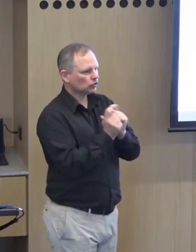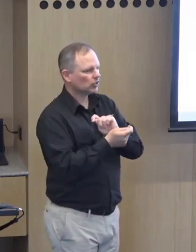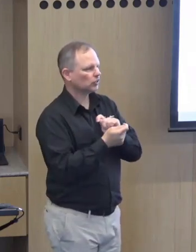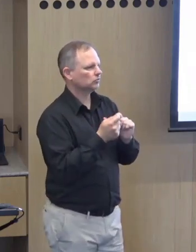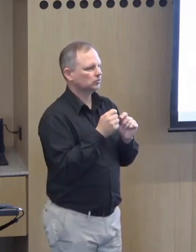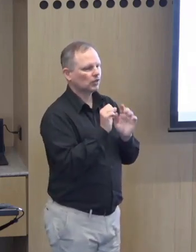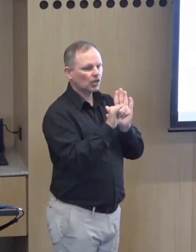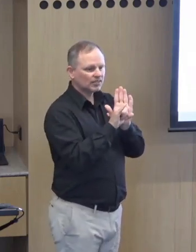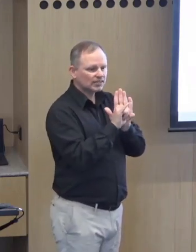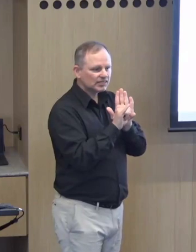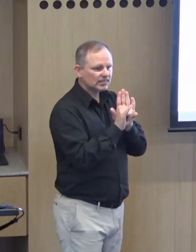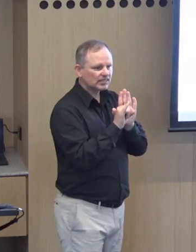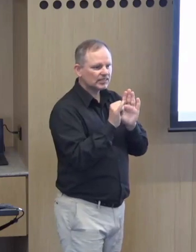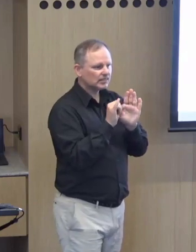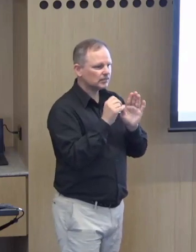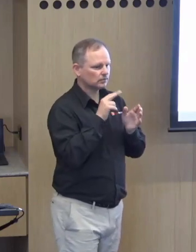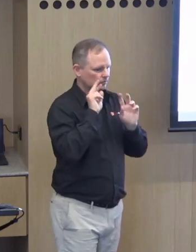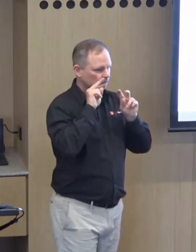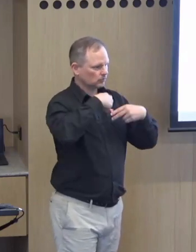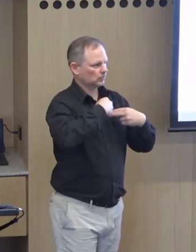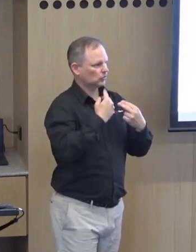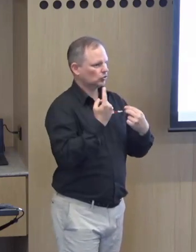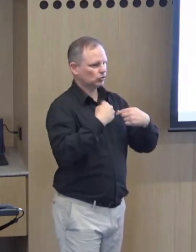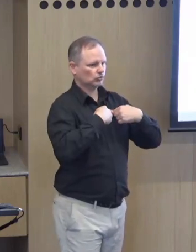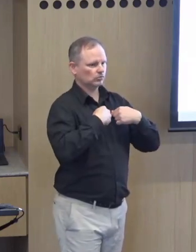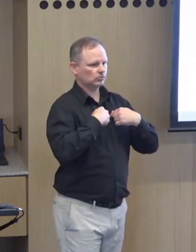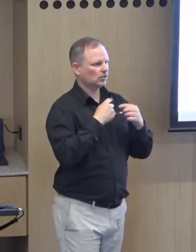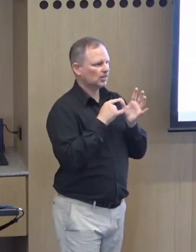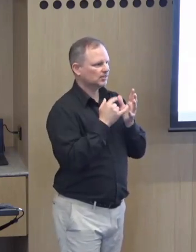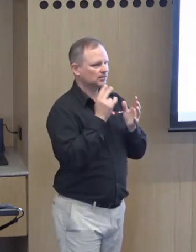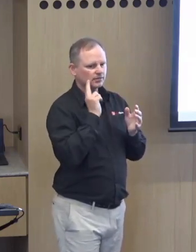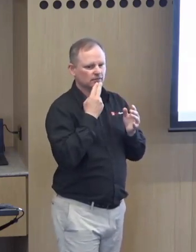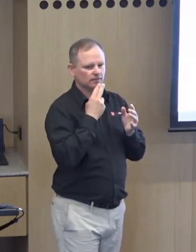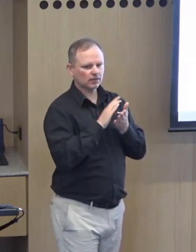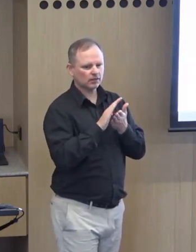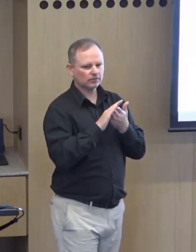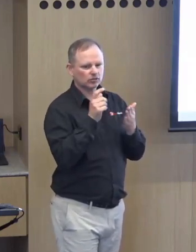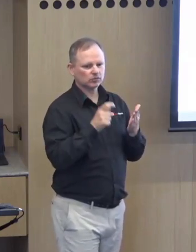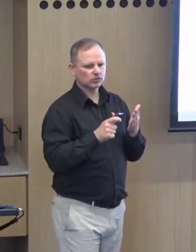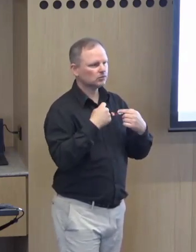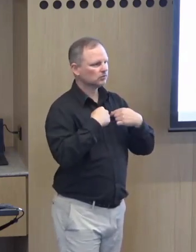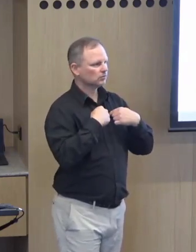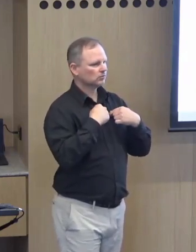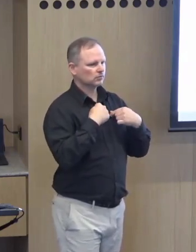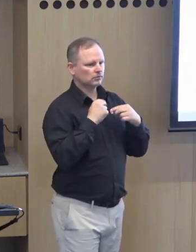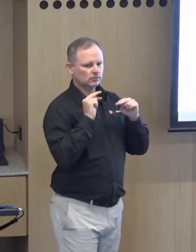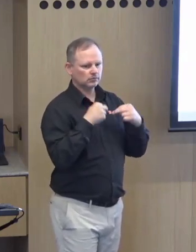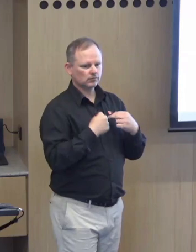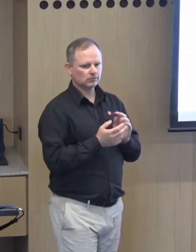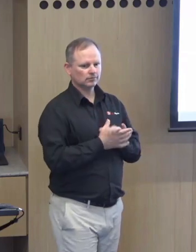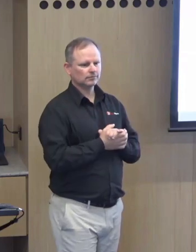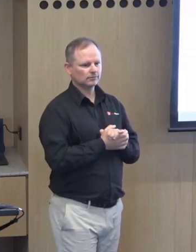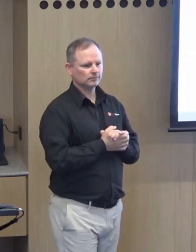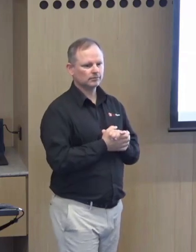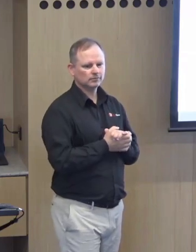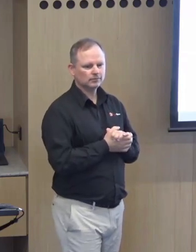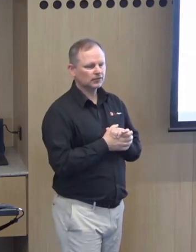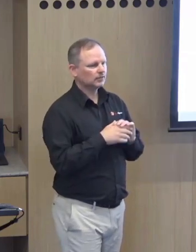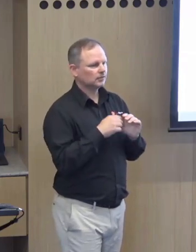Auslan or they have limited Auslan and they don't I don't communicate with other members of their school settings then it makes it very difficult for deaf and hard of hearing people to